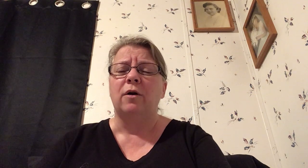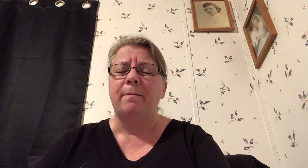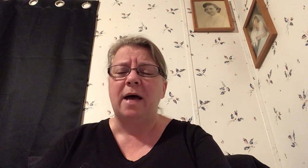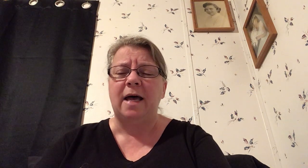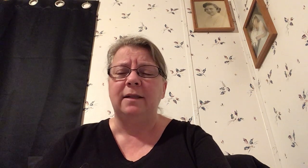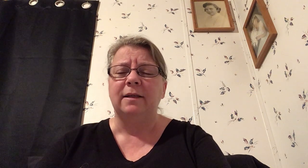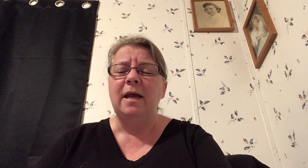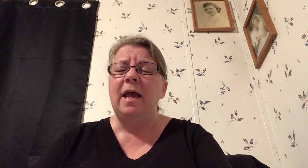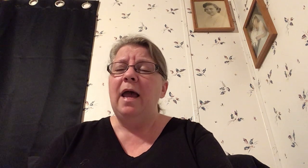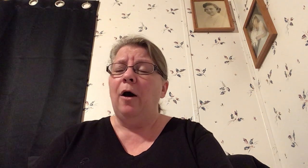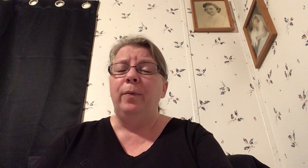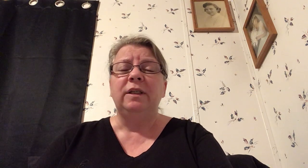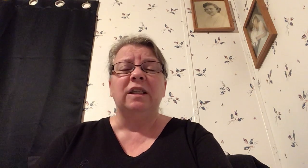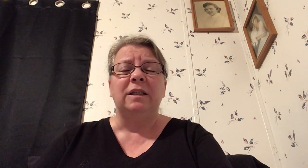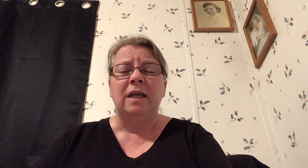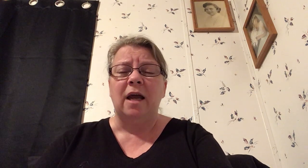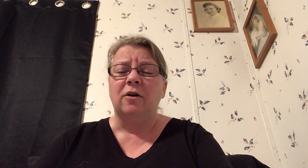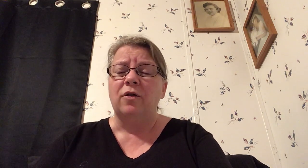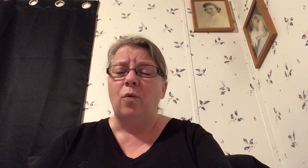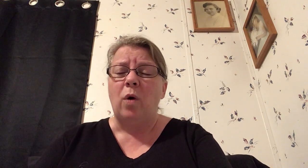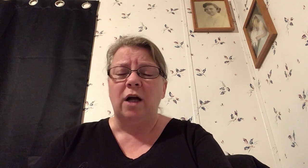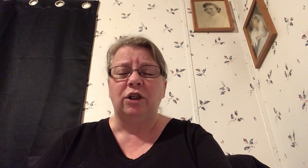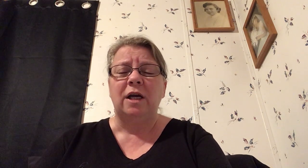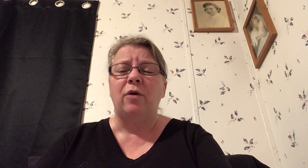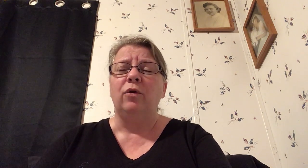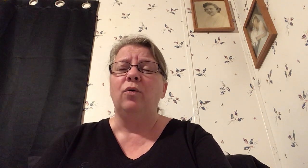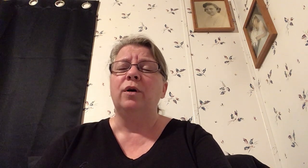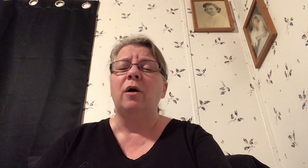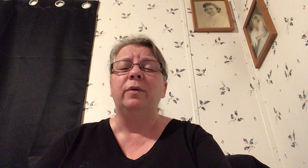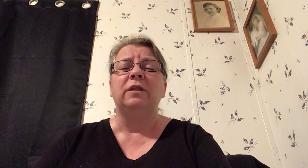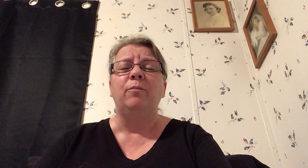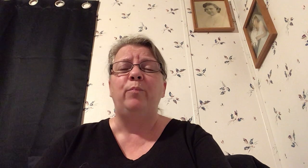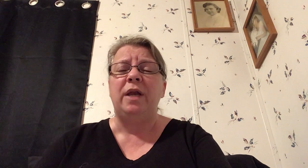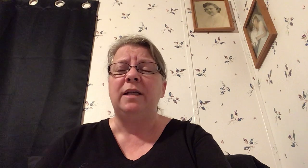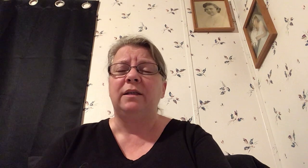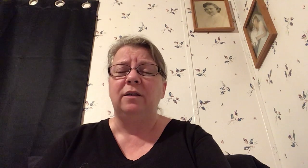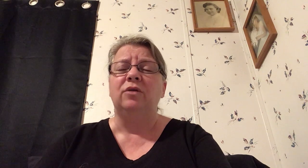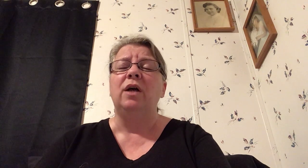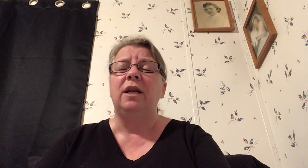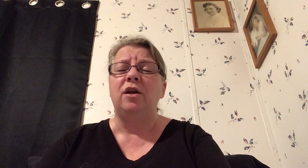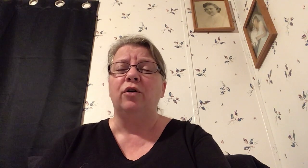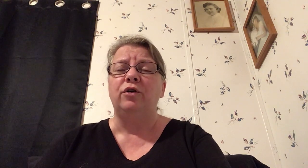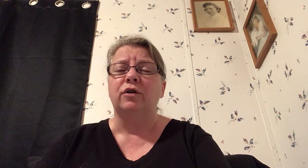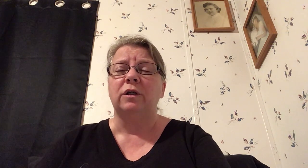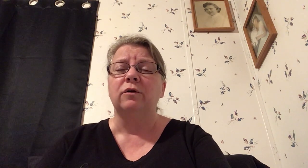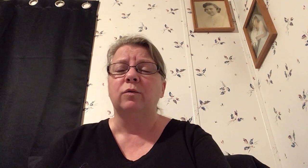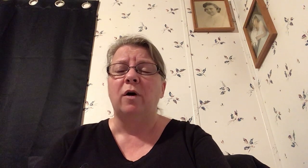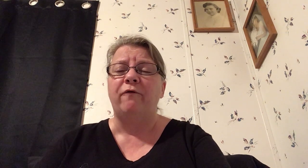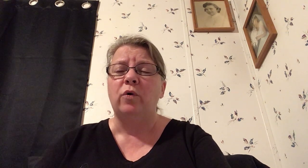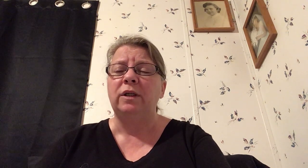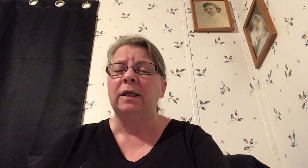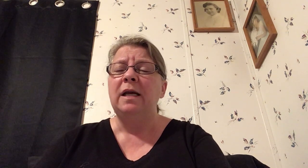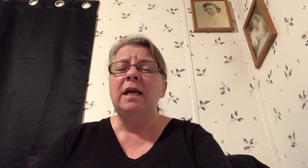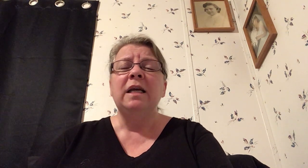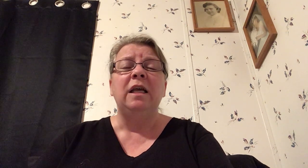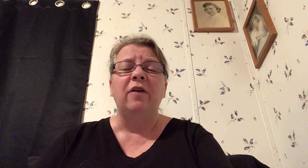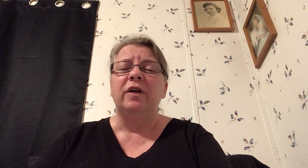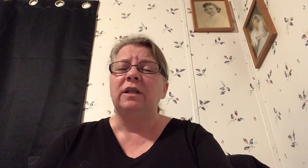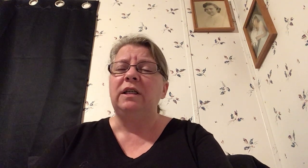our minds help us to stand on the watchtower lord help us to be still and hear your still small voice give us a